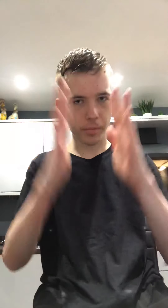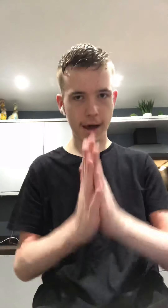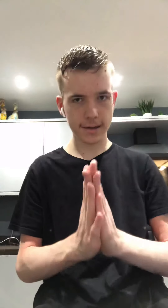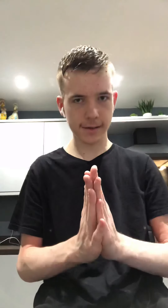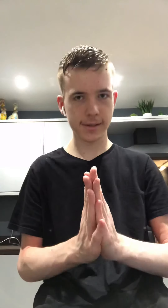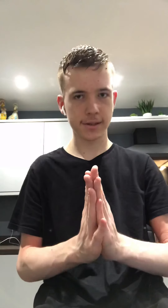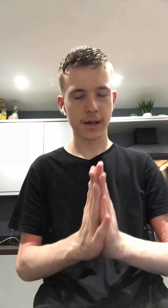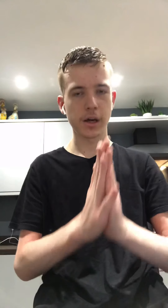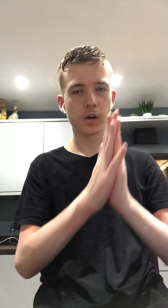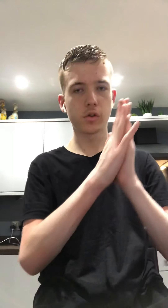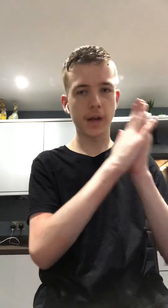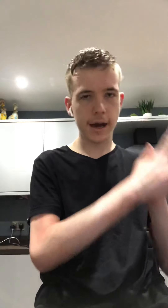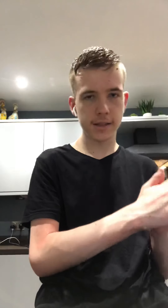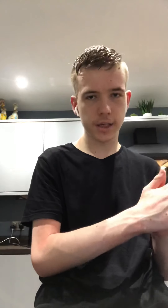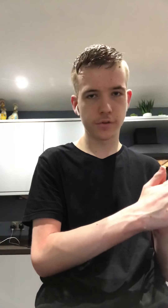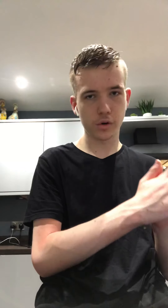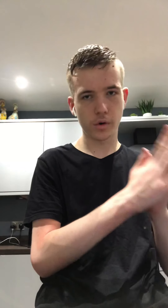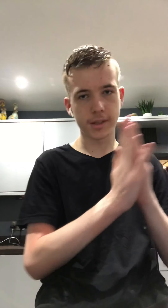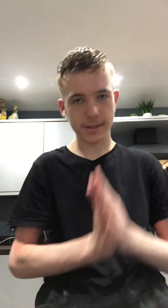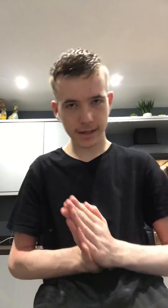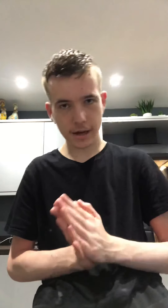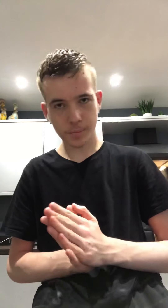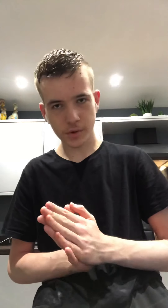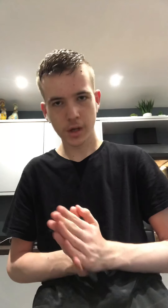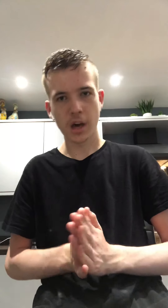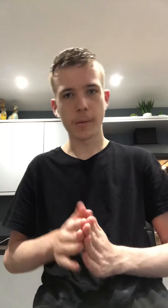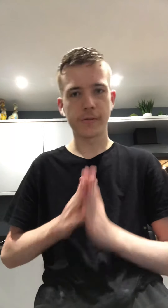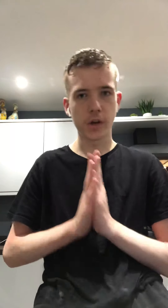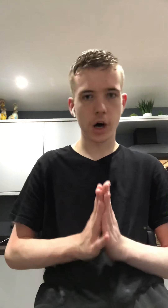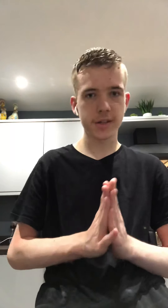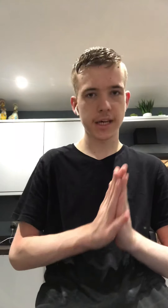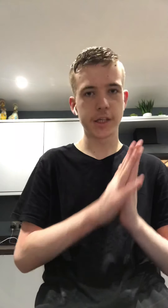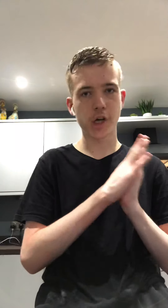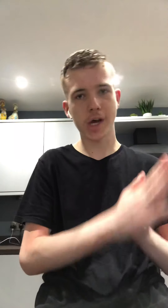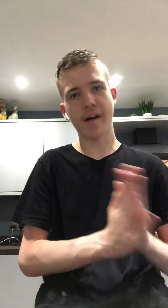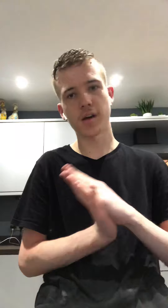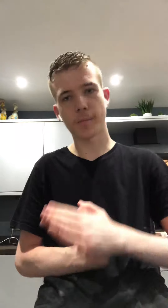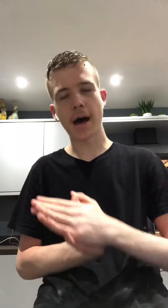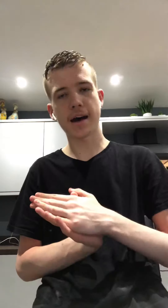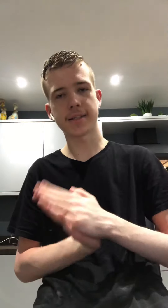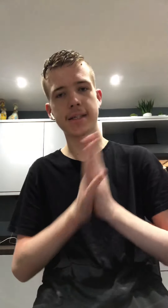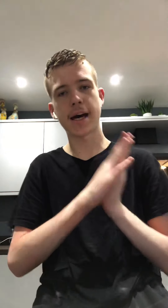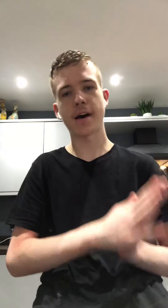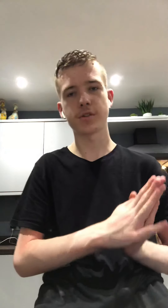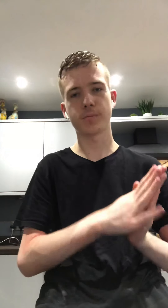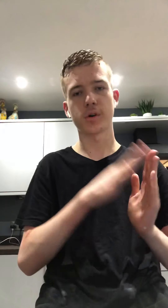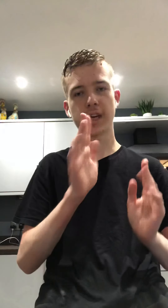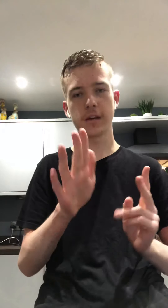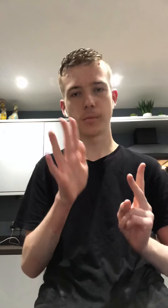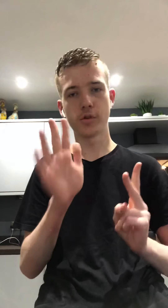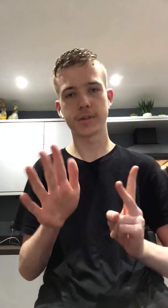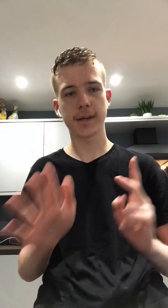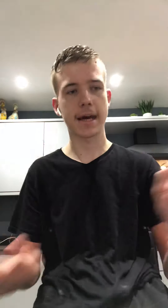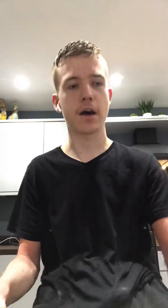bless. Good night if you're going to sleep. Um, if you're not, enjoy having a party in your house, but keep your music down.